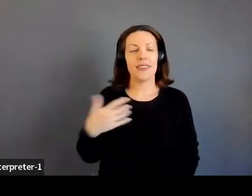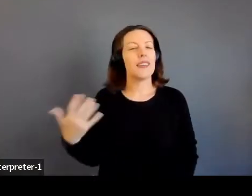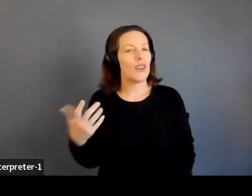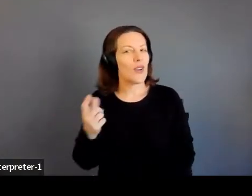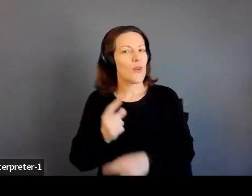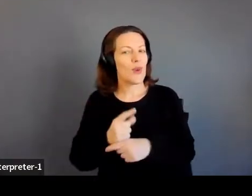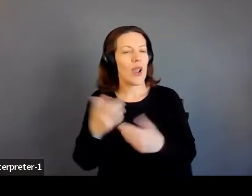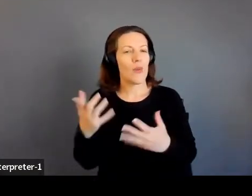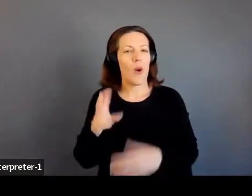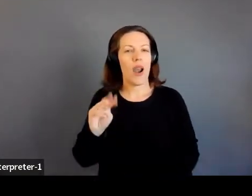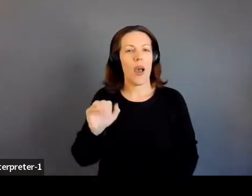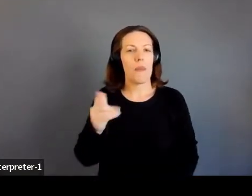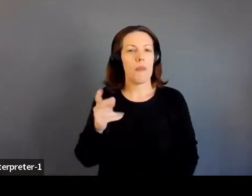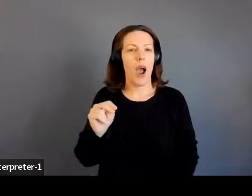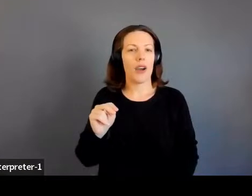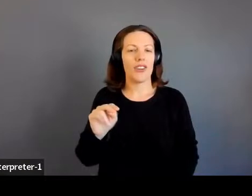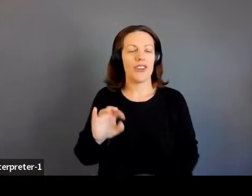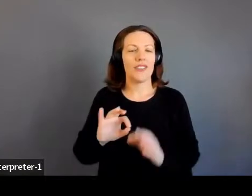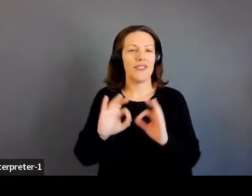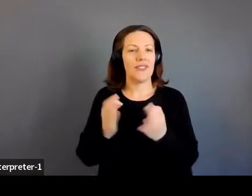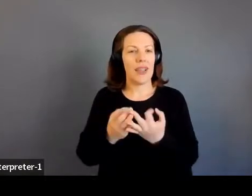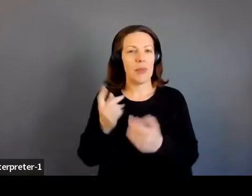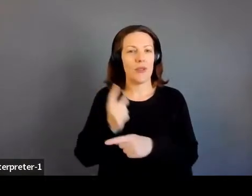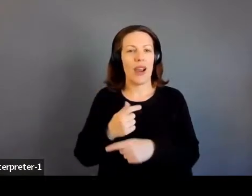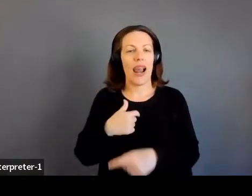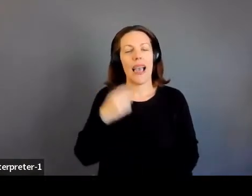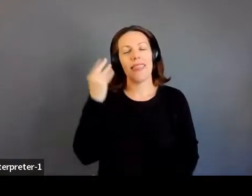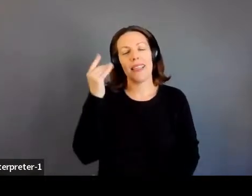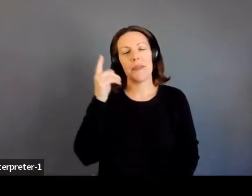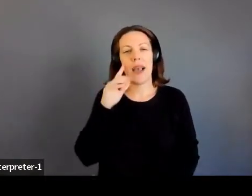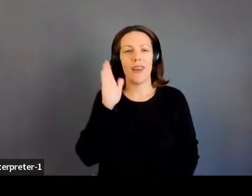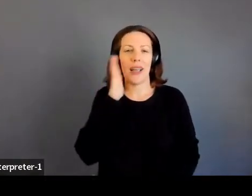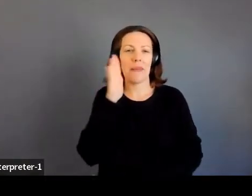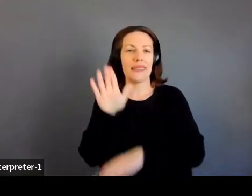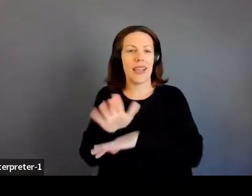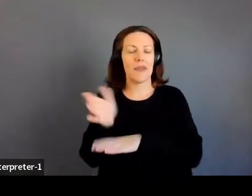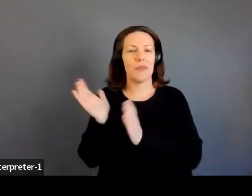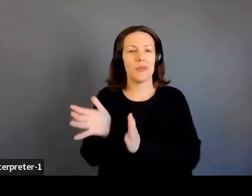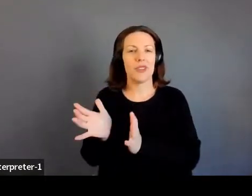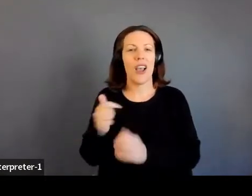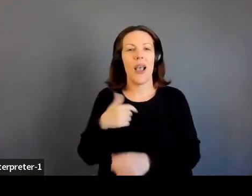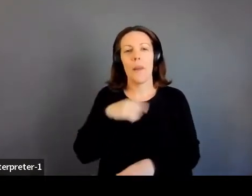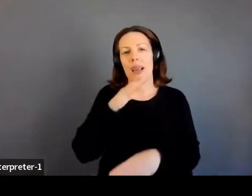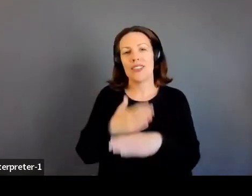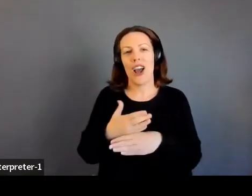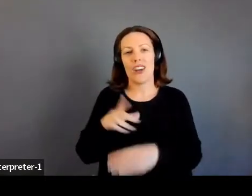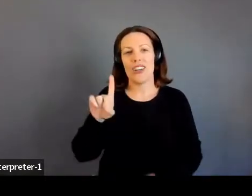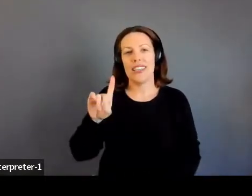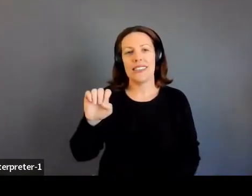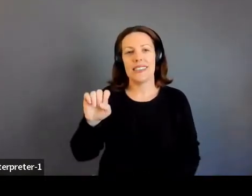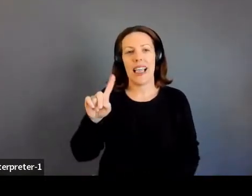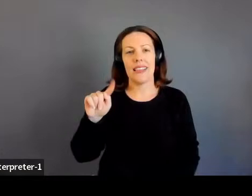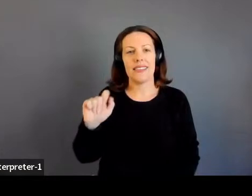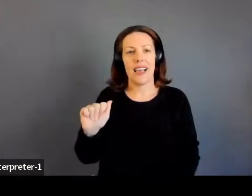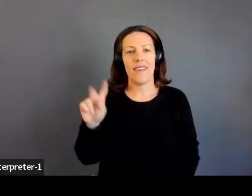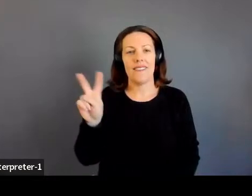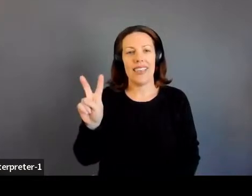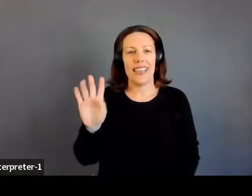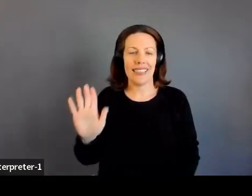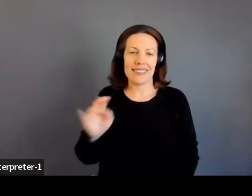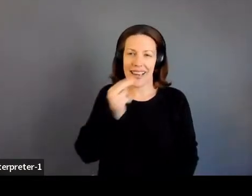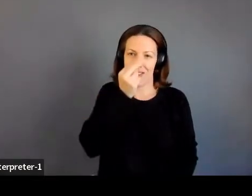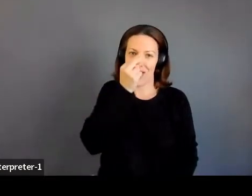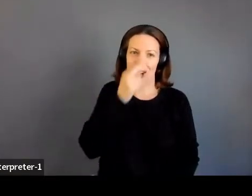You know, I think about the type of pillow talk that my daughter is six years old, her name is Delta V, which is a very deeply nerdy reference to,